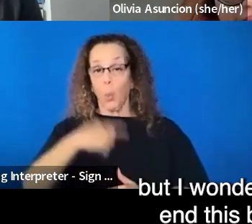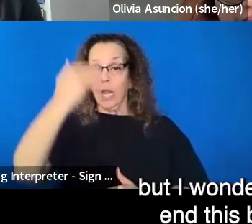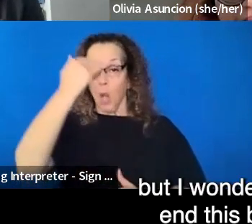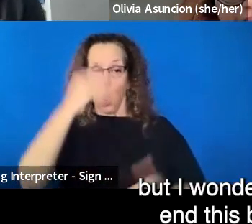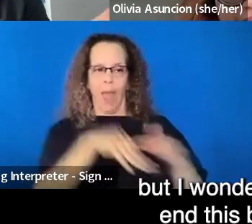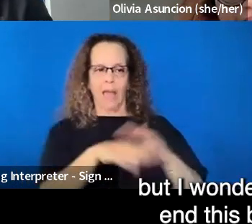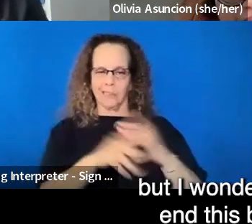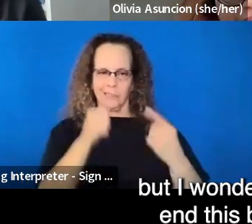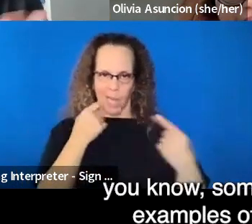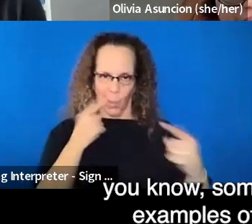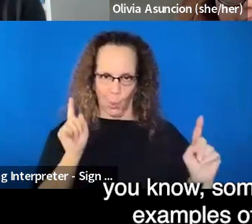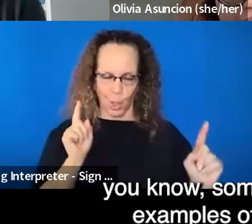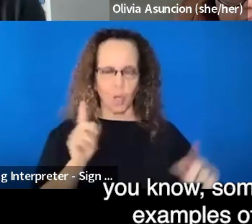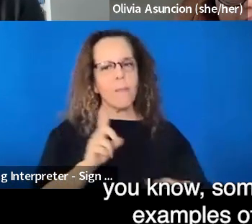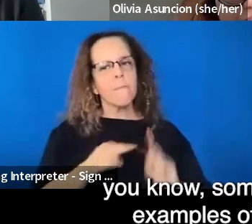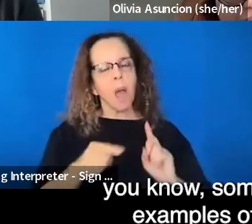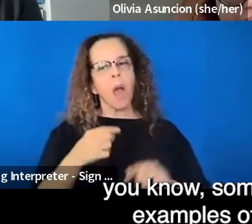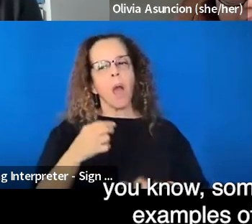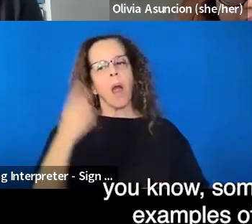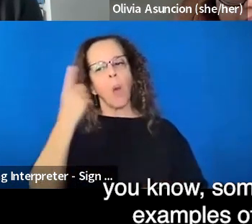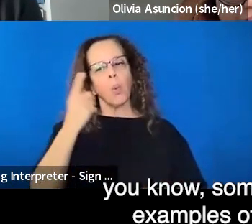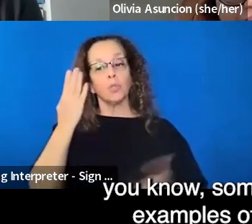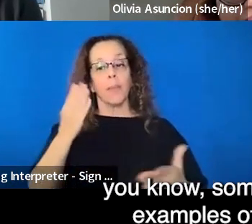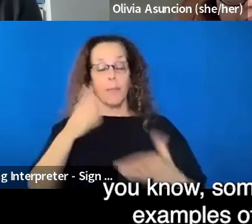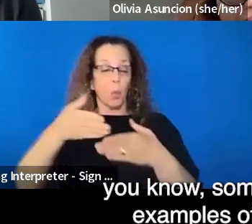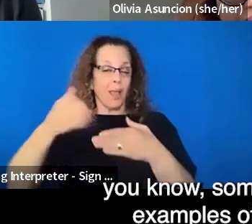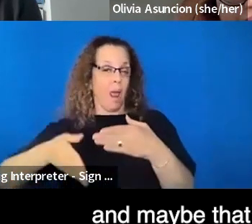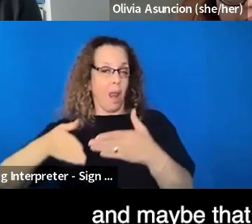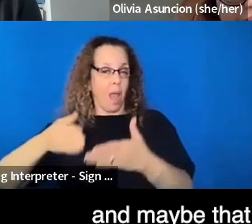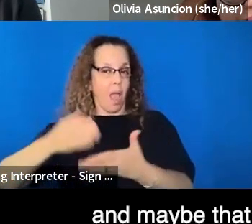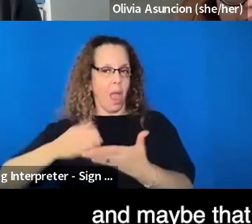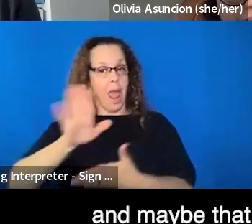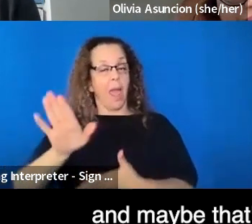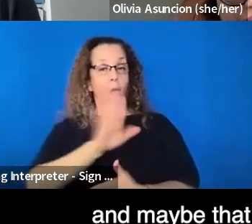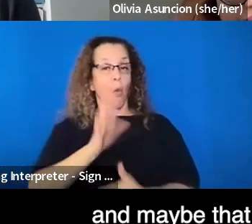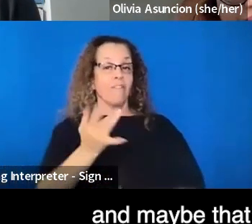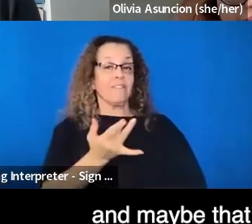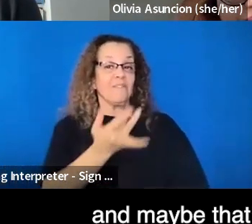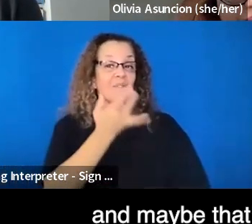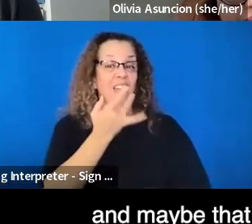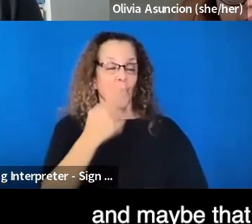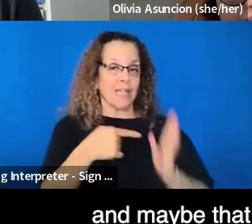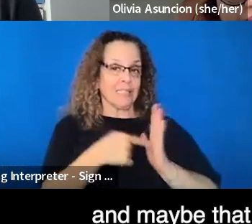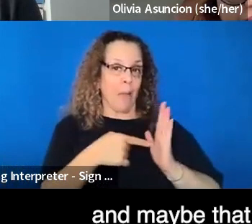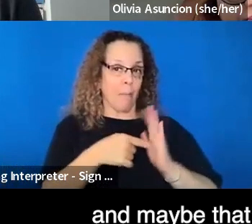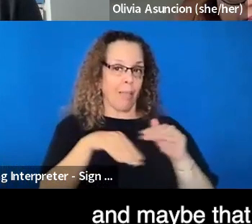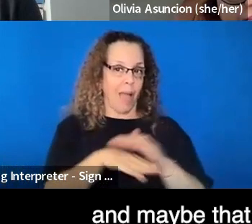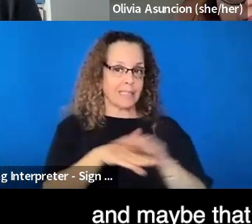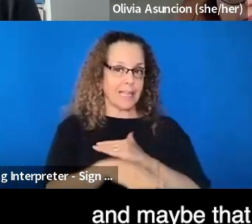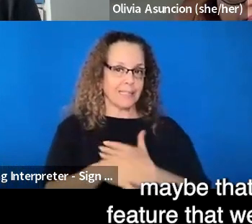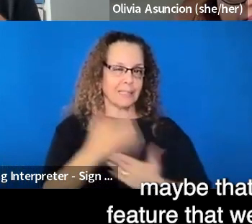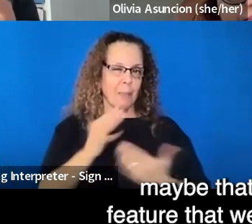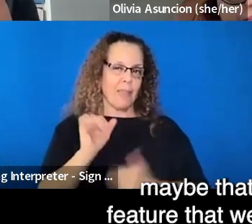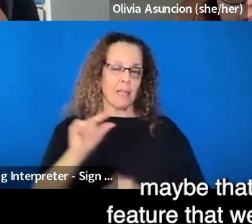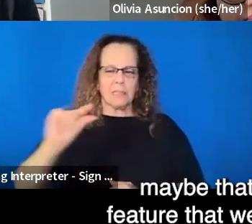wonder if we could end this by sharing, you know, some of our favorite examples of accessibility and maybe that's a small, um, uh,